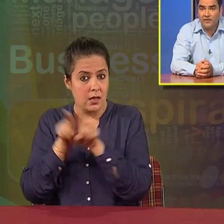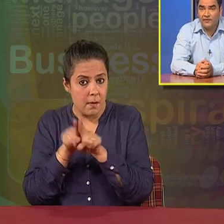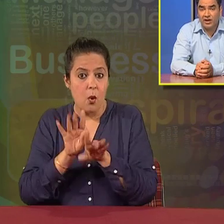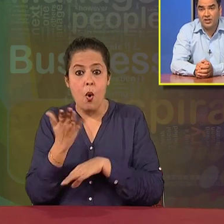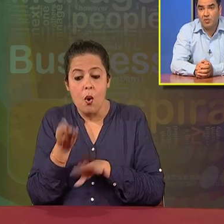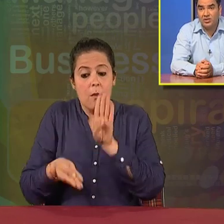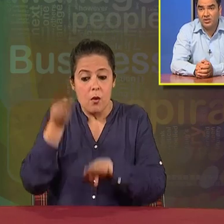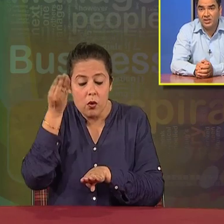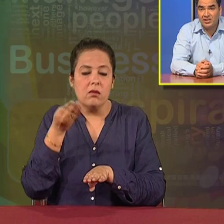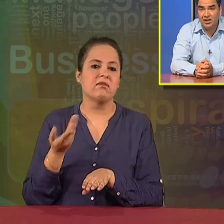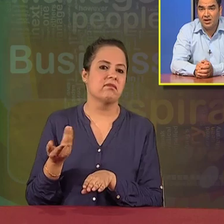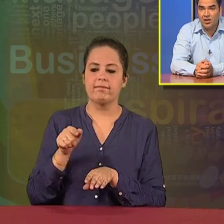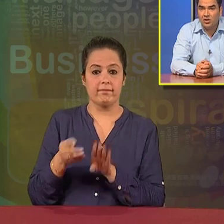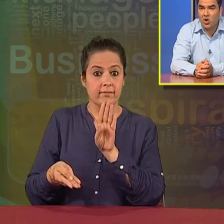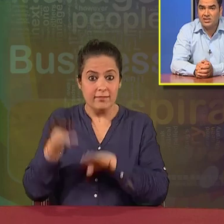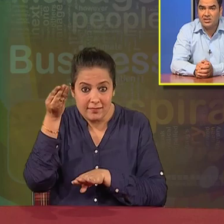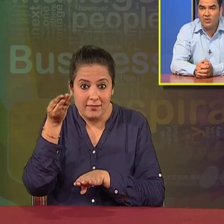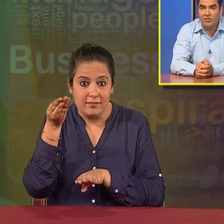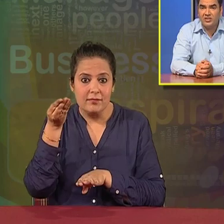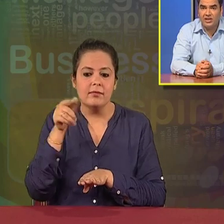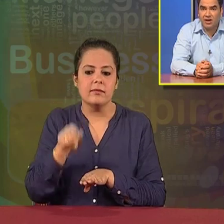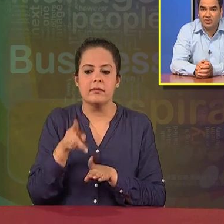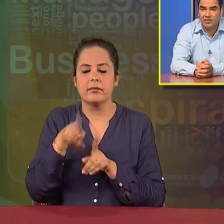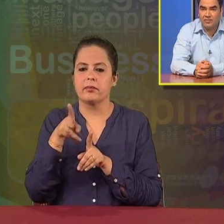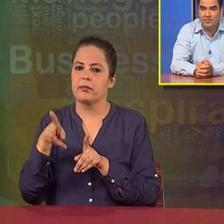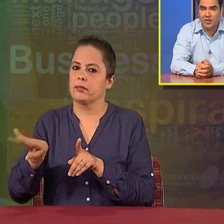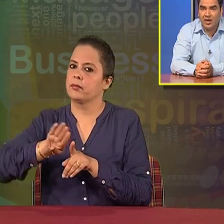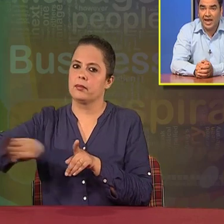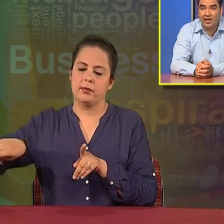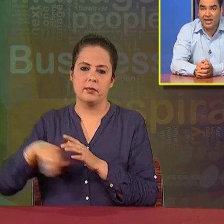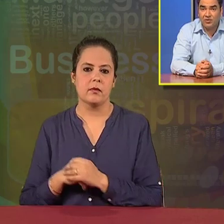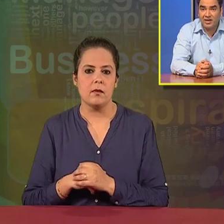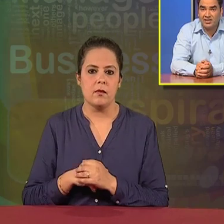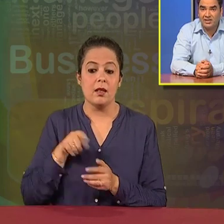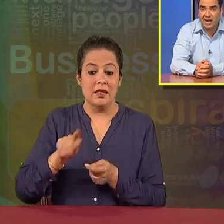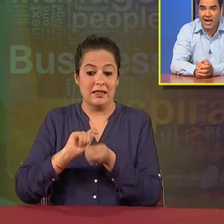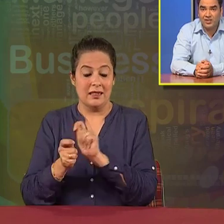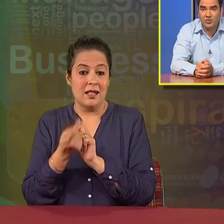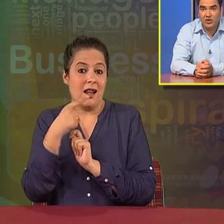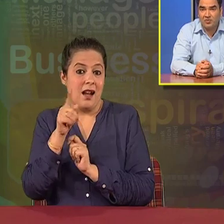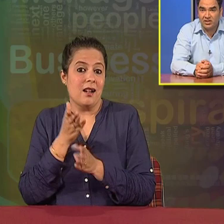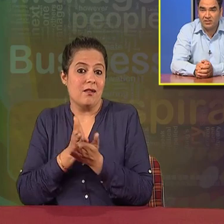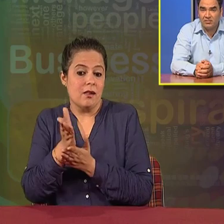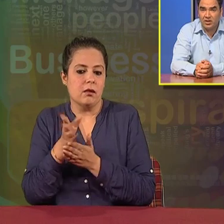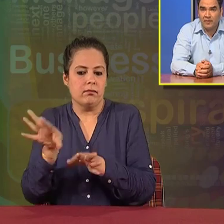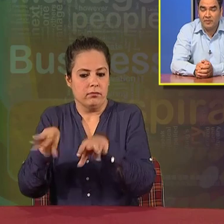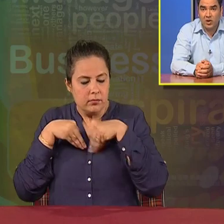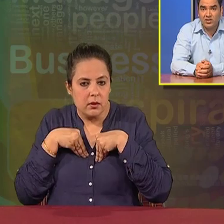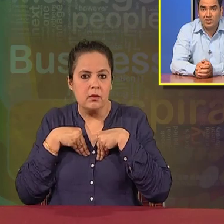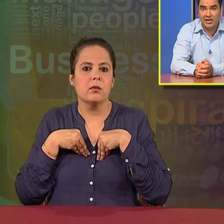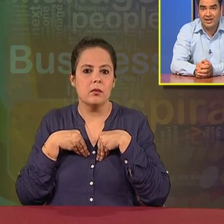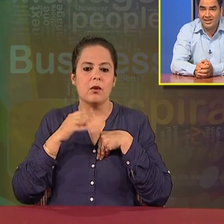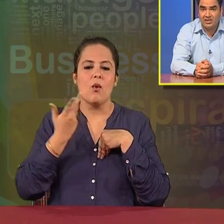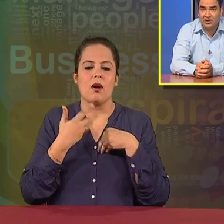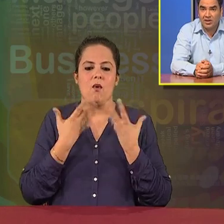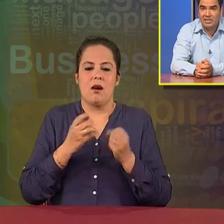If it is more than 20, the causes will be taken out. And the corrective measures has to be adopted. Because